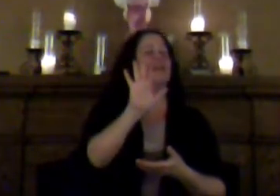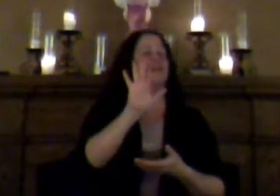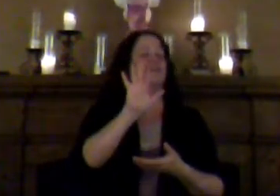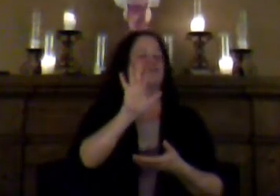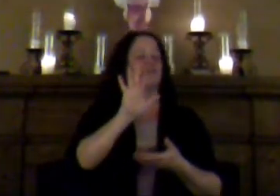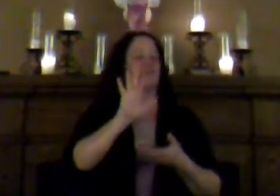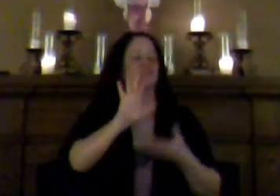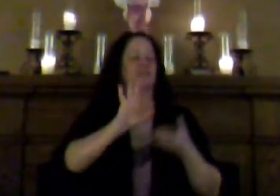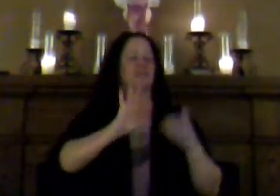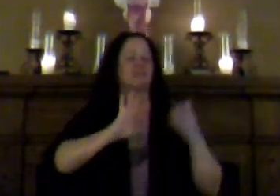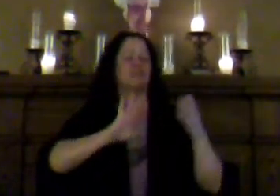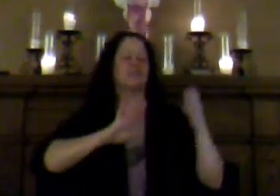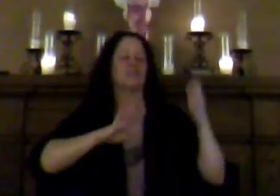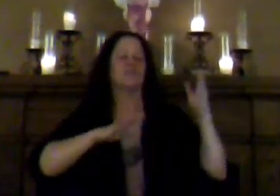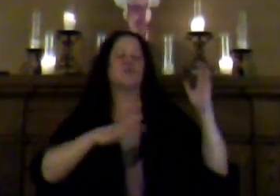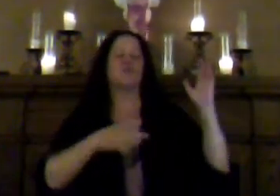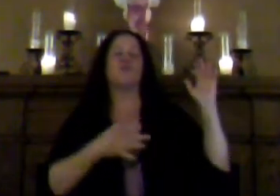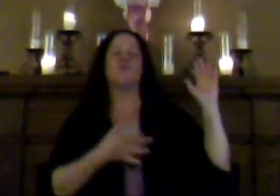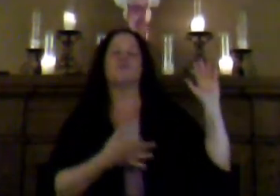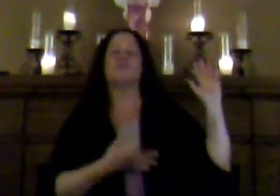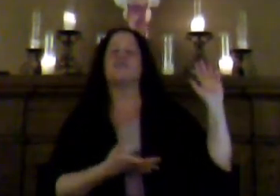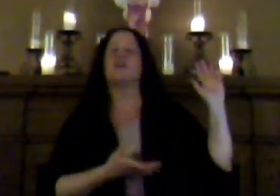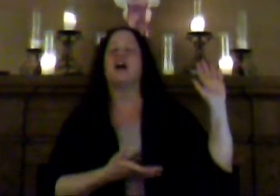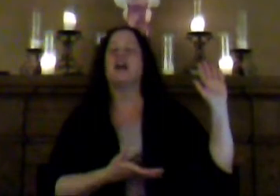souls have forgotten.